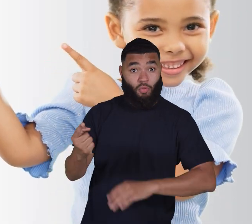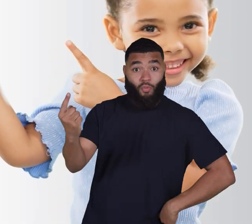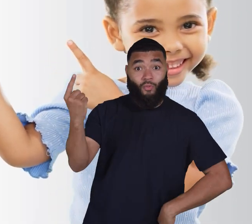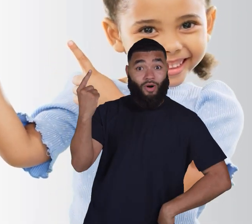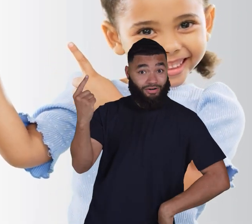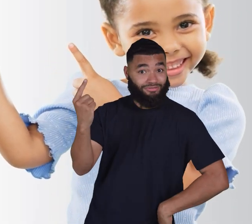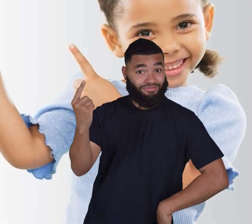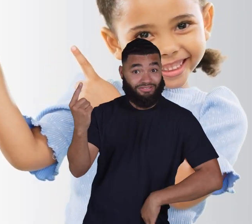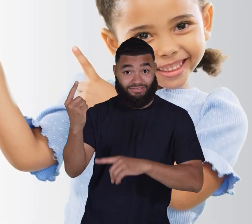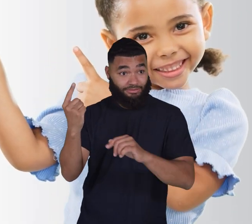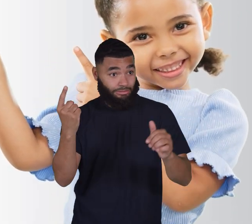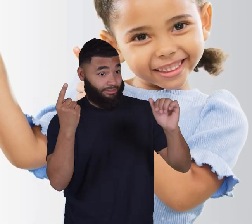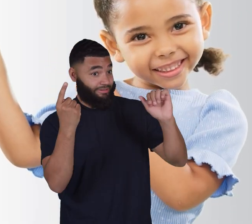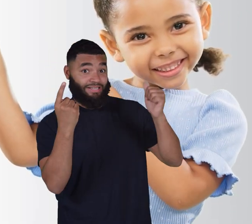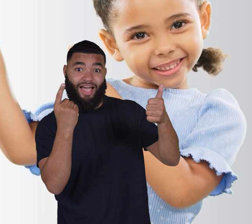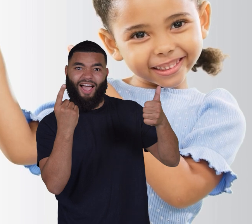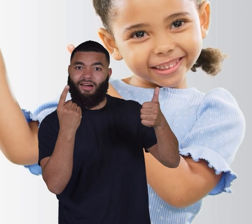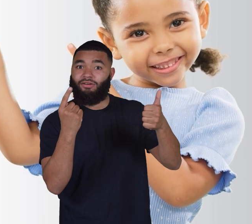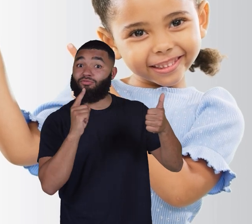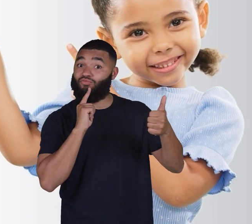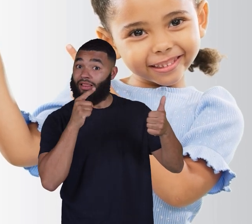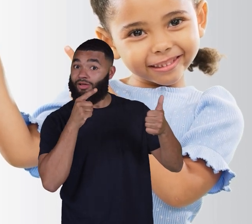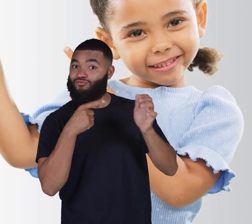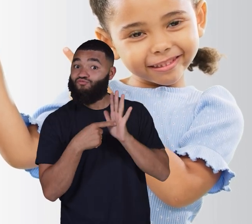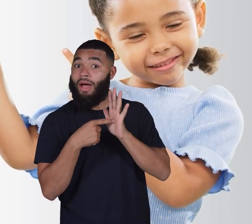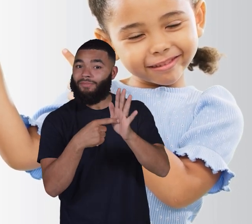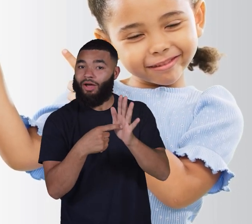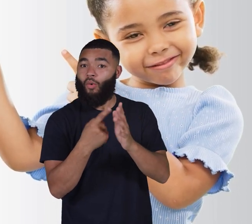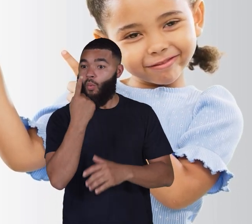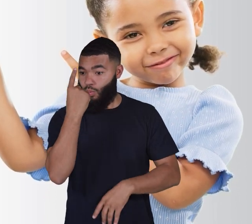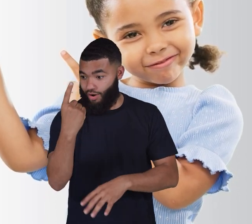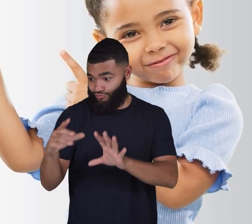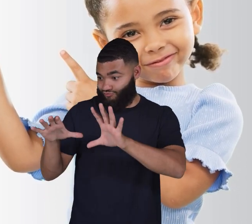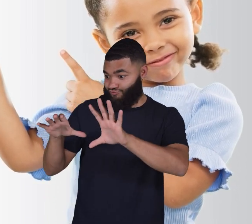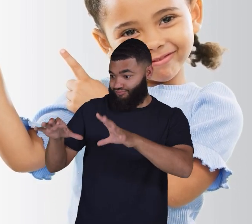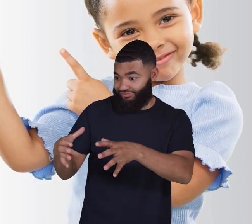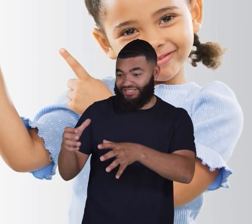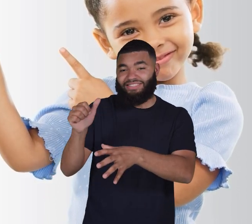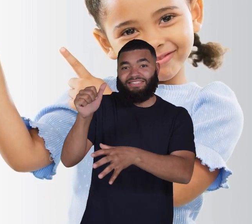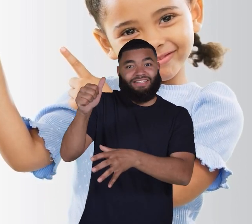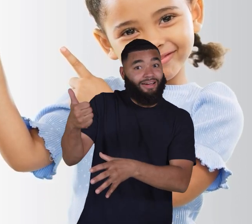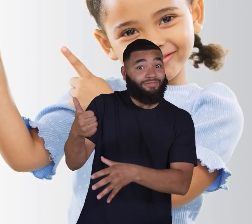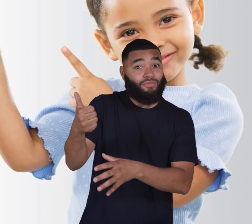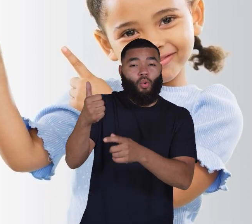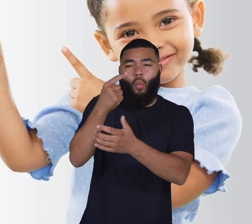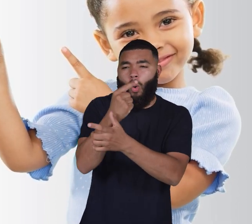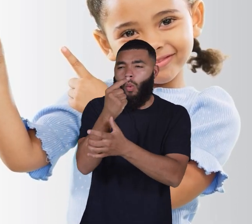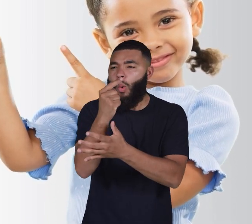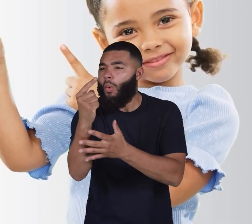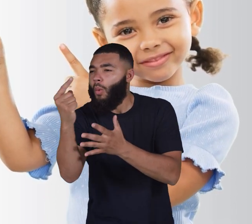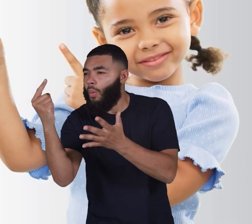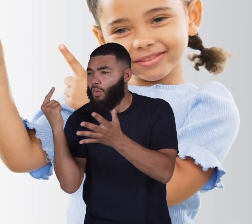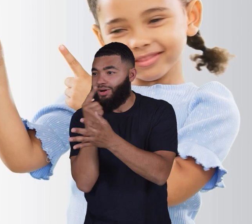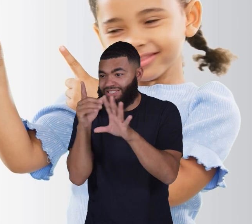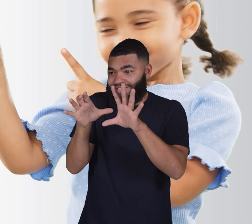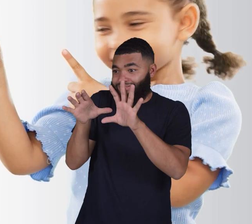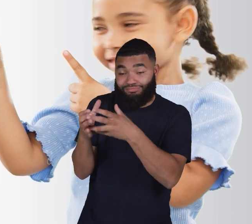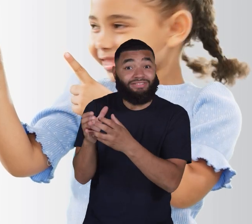one in the number ten actually represents one group of ten, and the zero represents zero